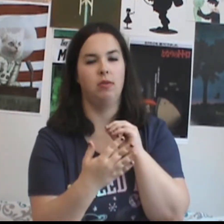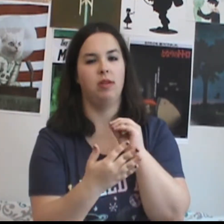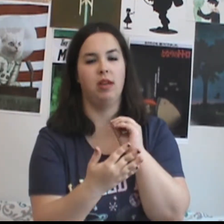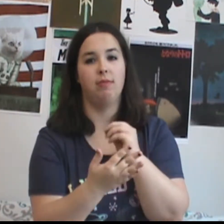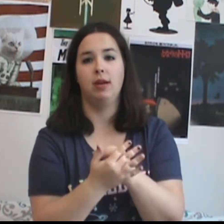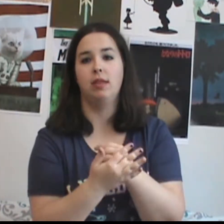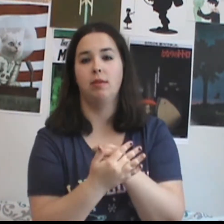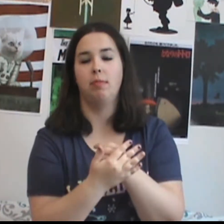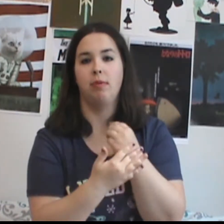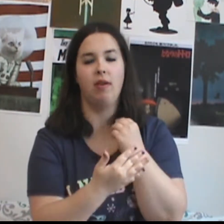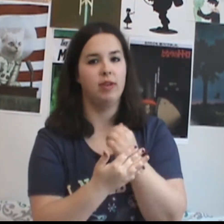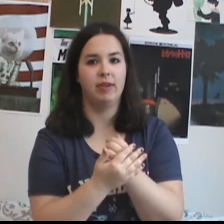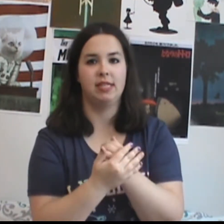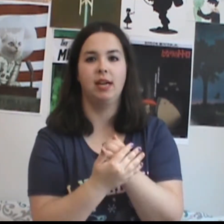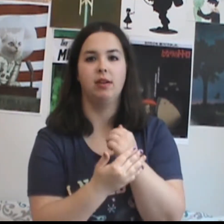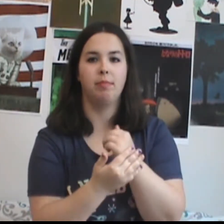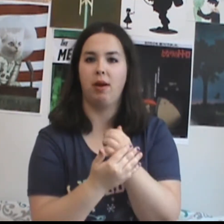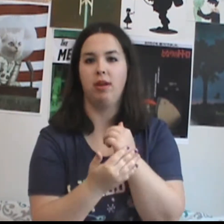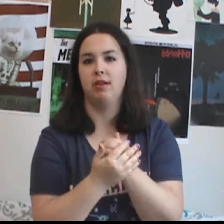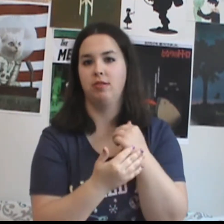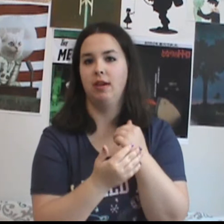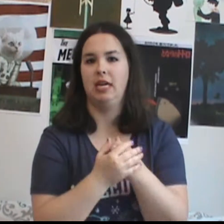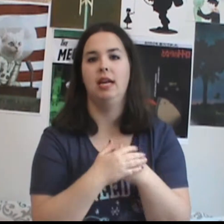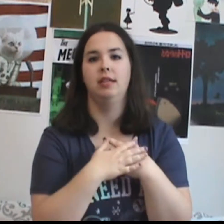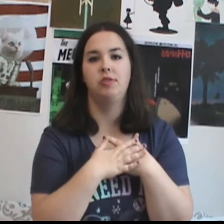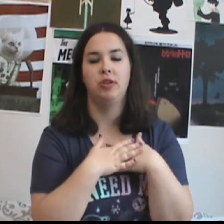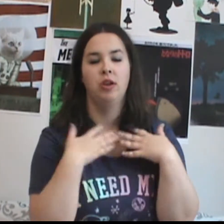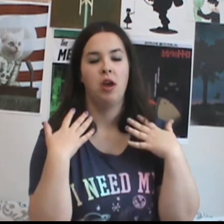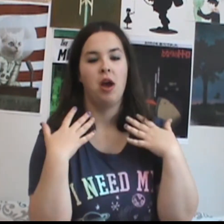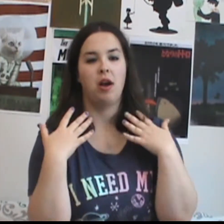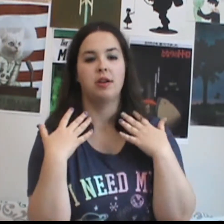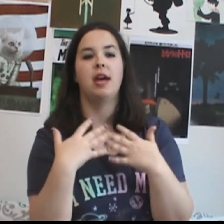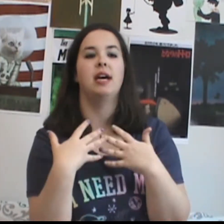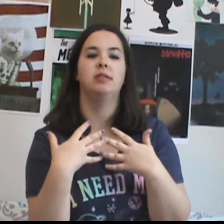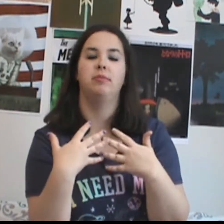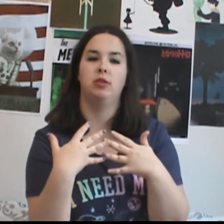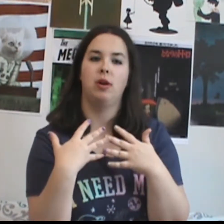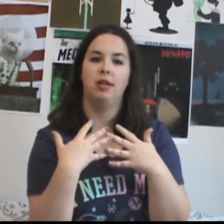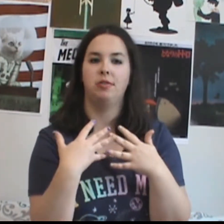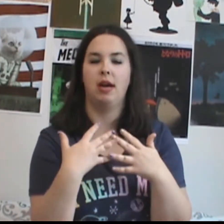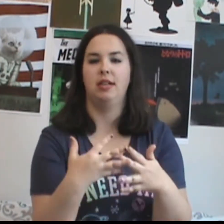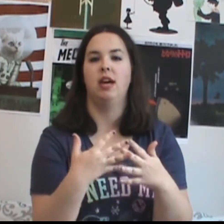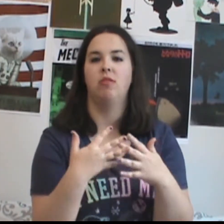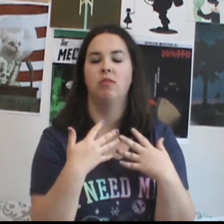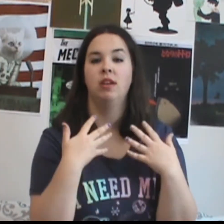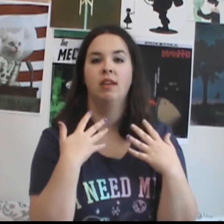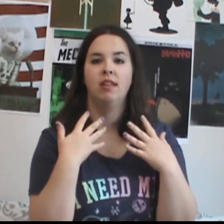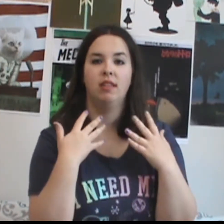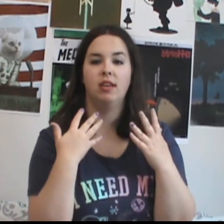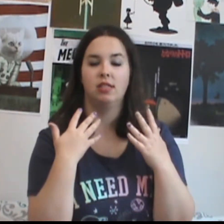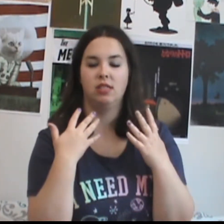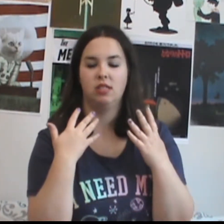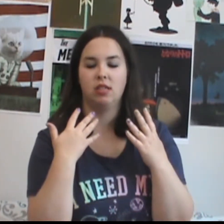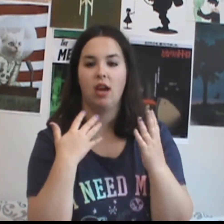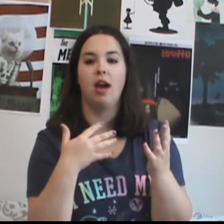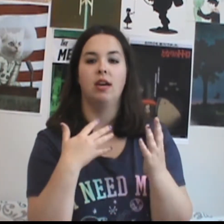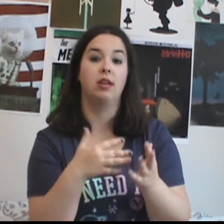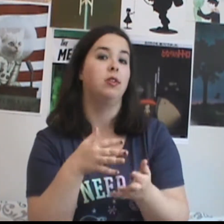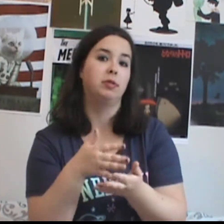along with every other private investigator and bounty hunter on the island, are tasked with trying to track down this guy accused